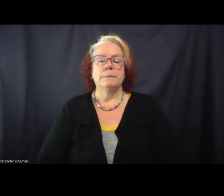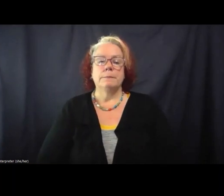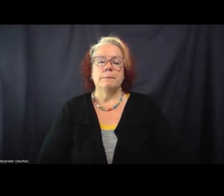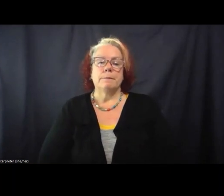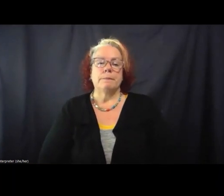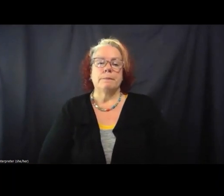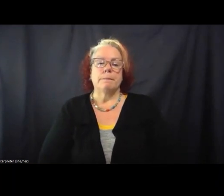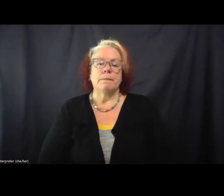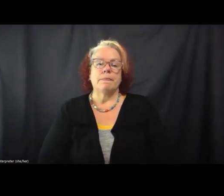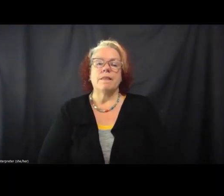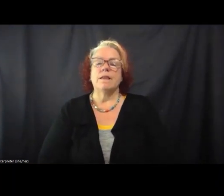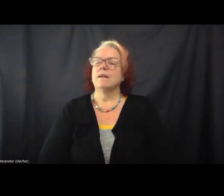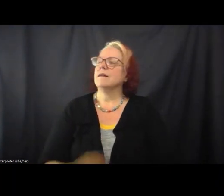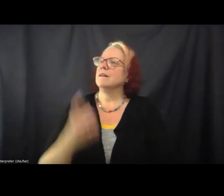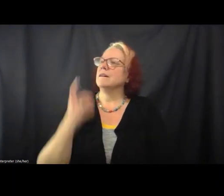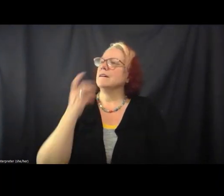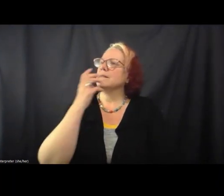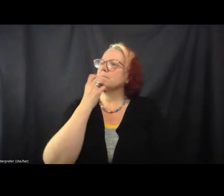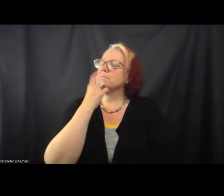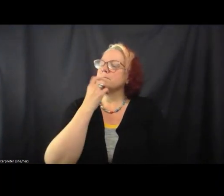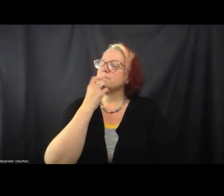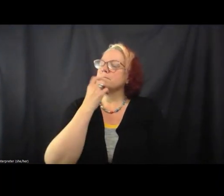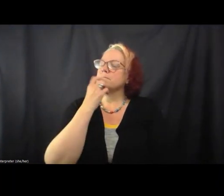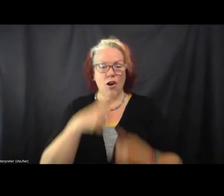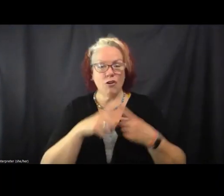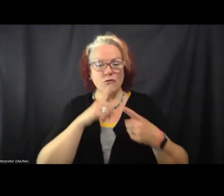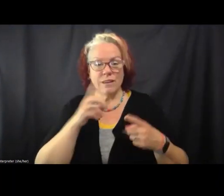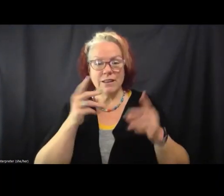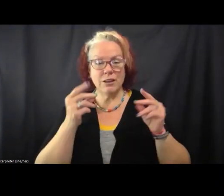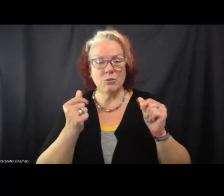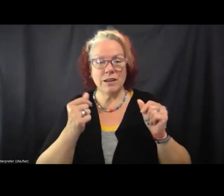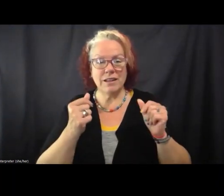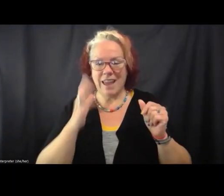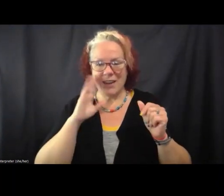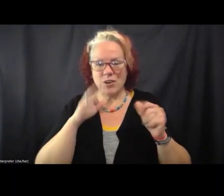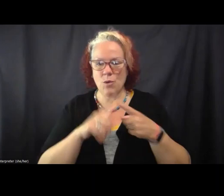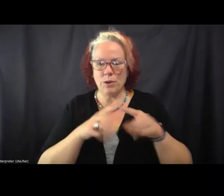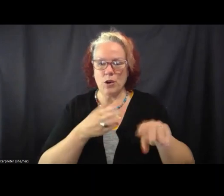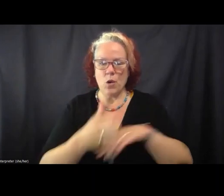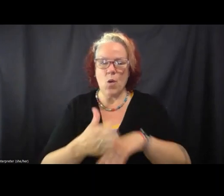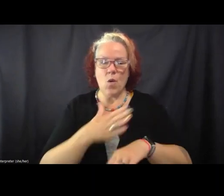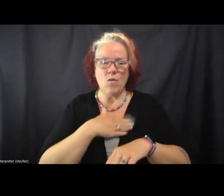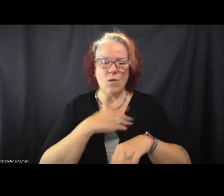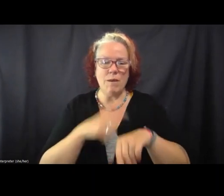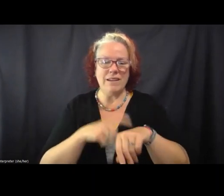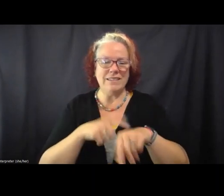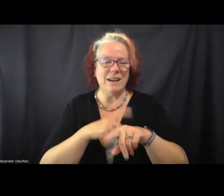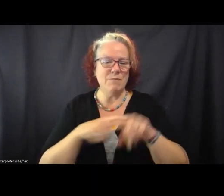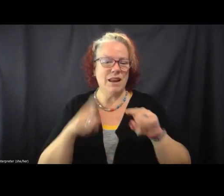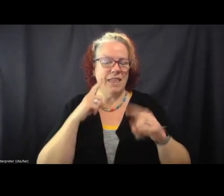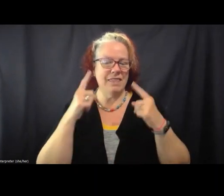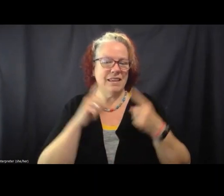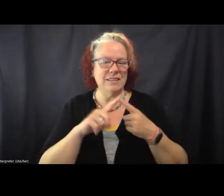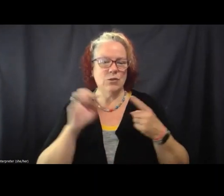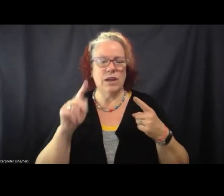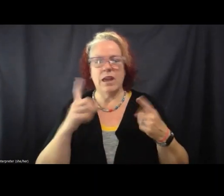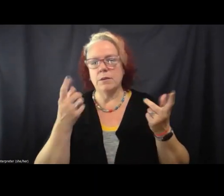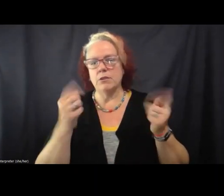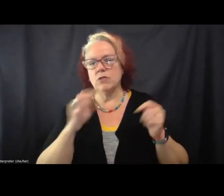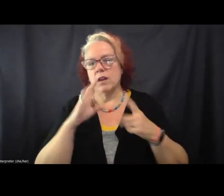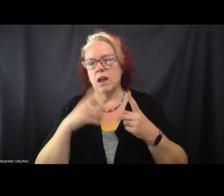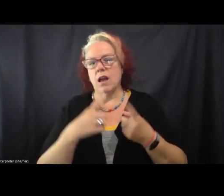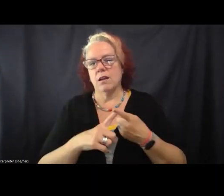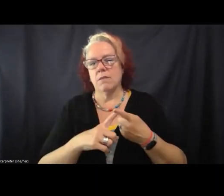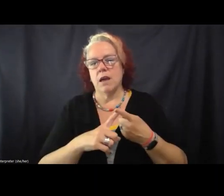I want to talk real quickly. I'm also a little over time, but I think we're doing okay. So I'm going to try to talk a little bit about the really